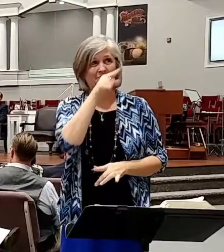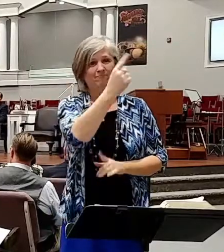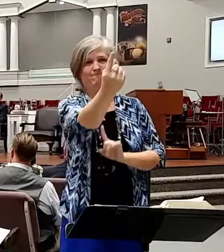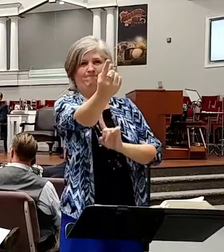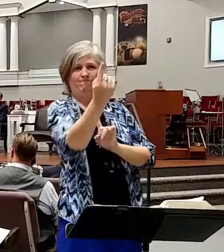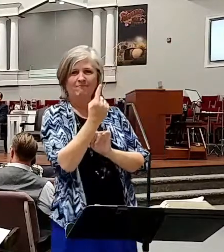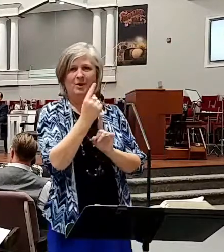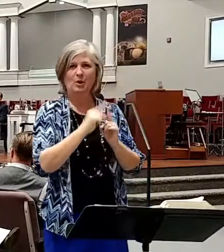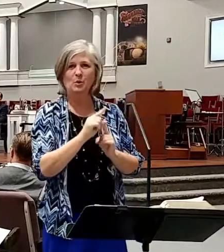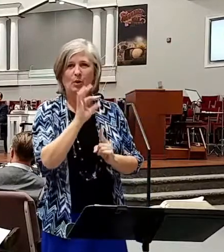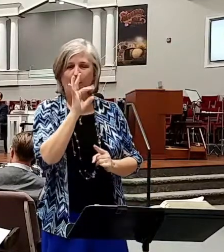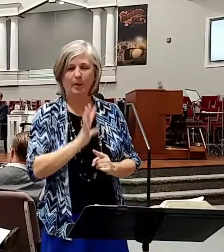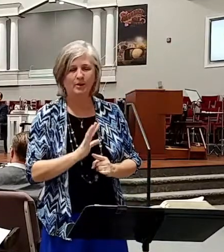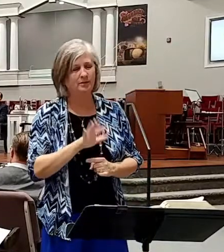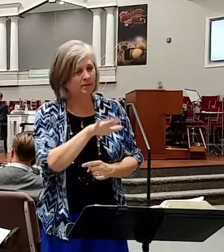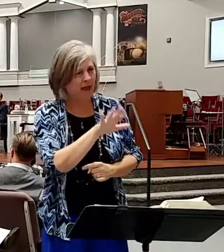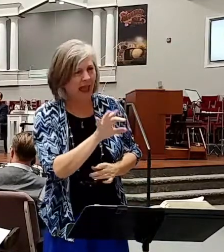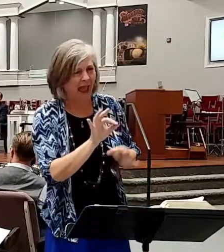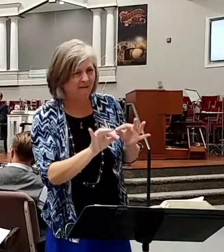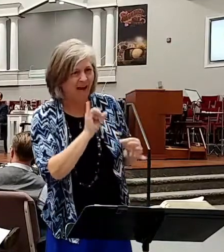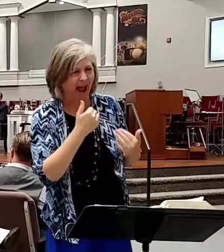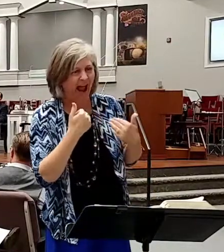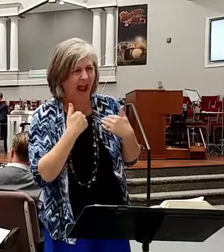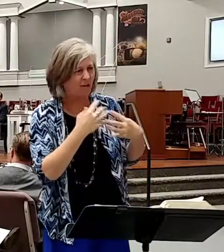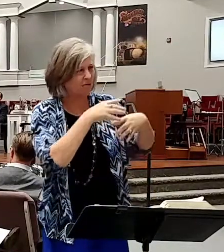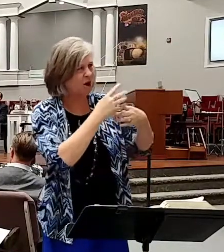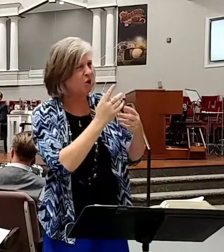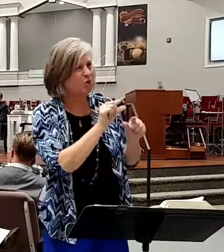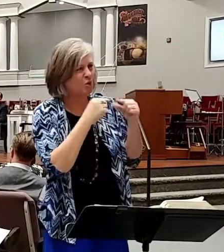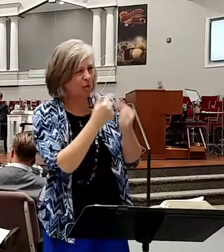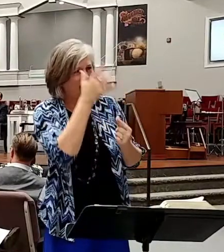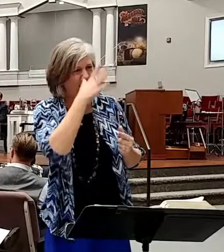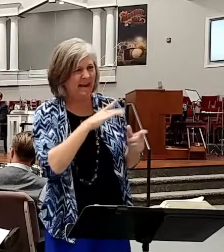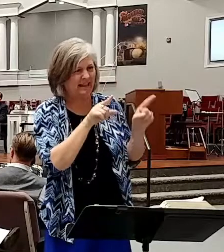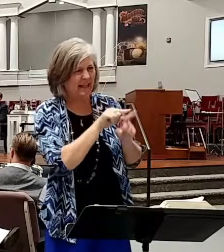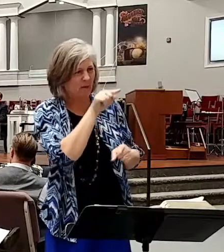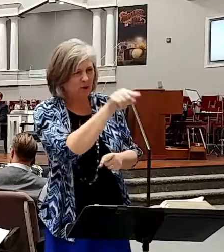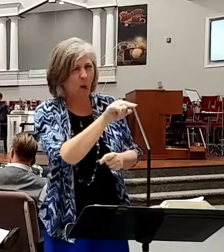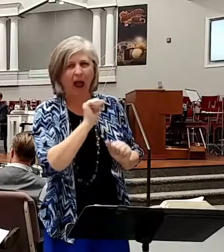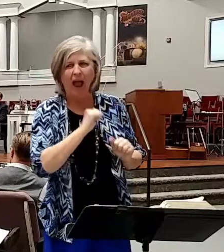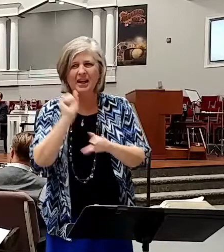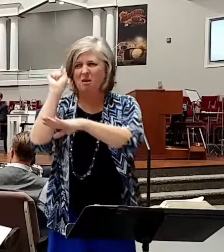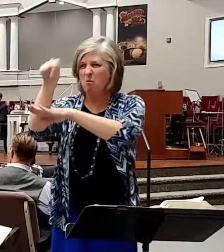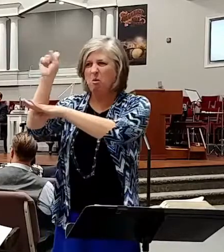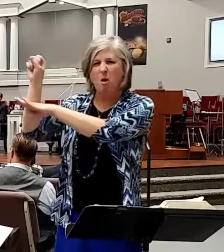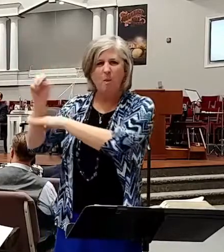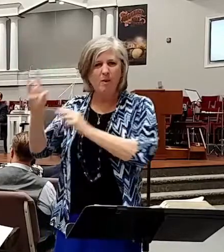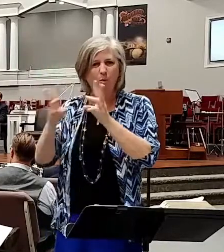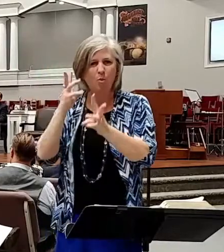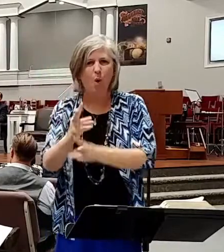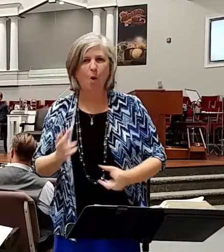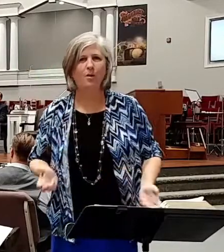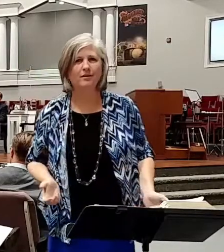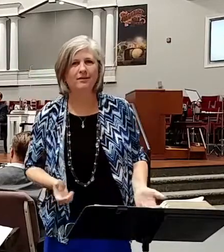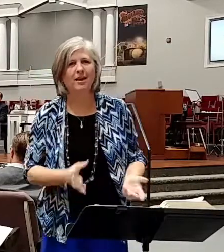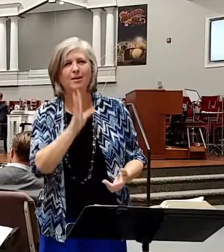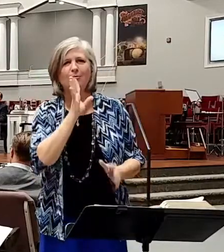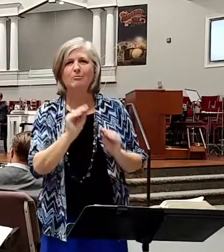Cartwright and said this, If I had a regiment of men like you, I could whoop the world. Amen? And amen again? Again?